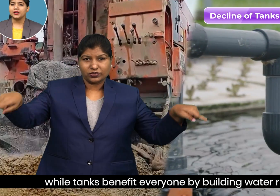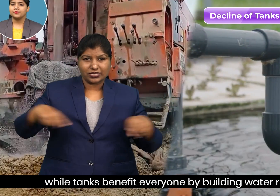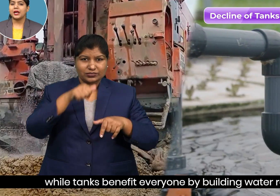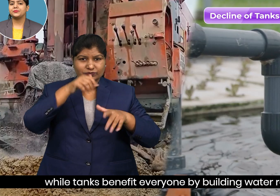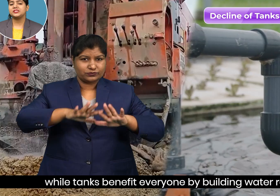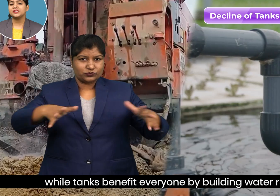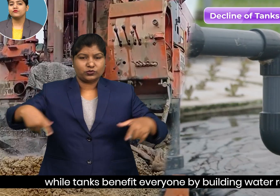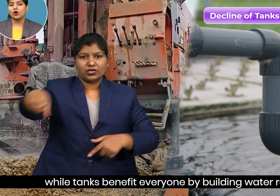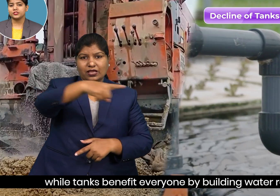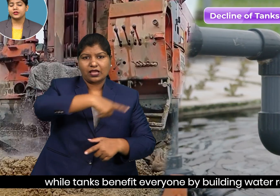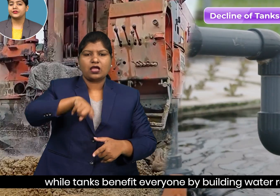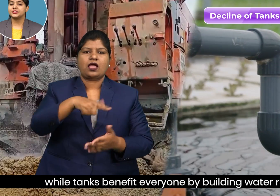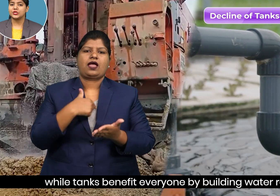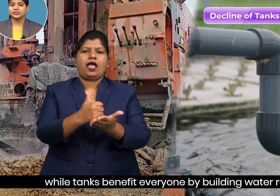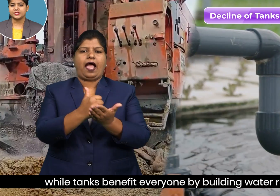by building water resources